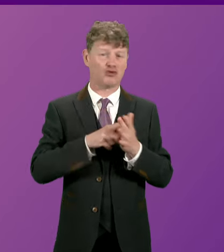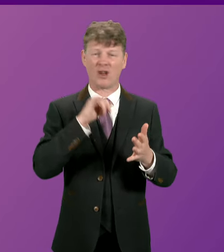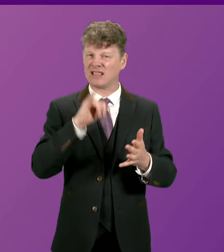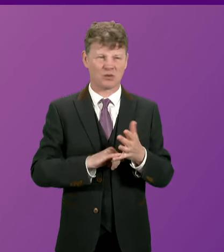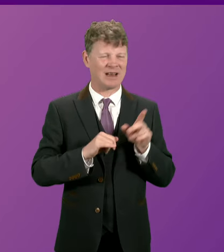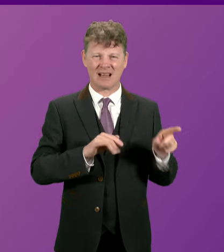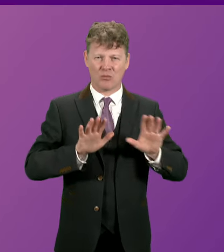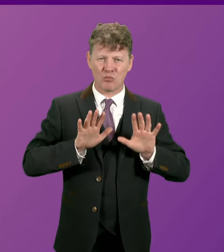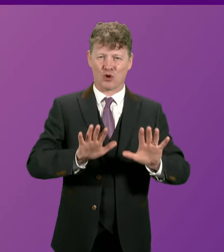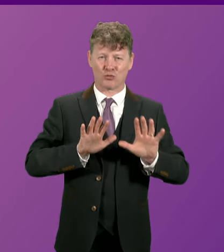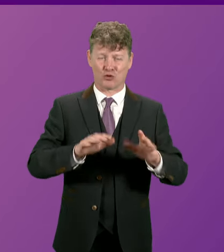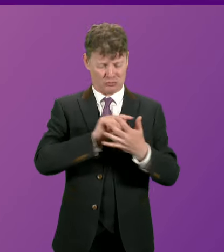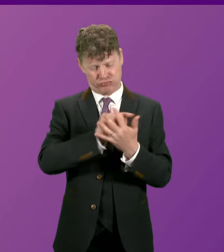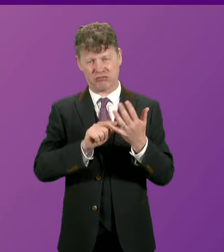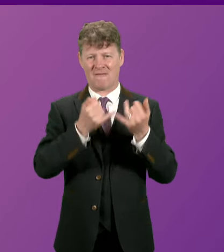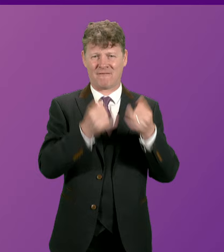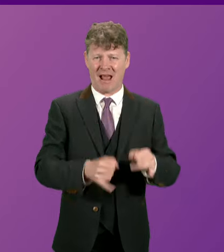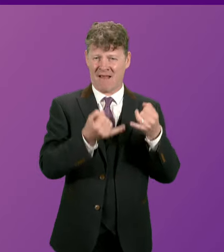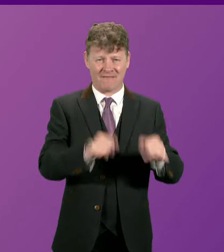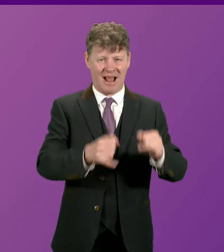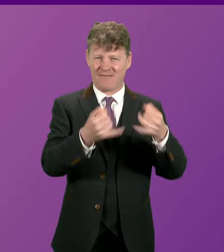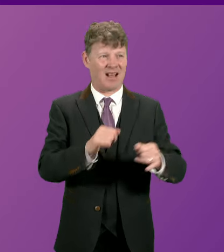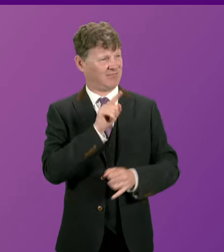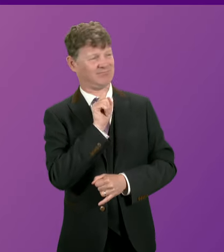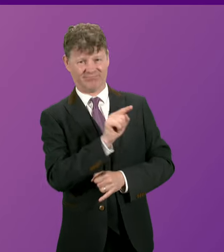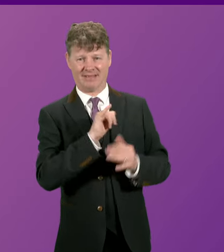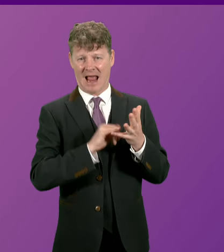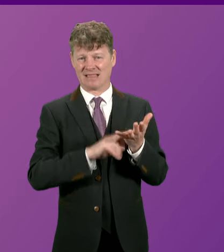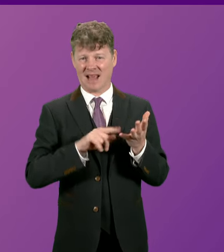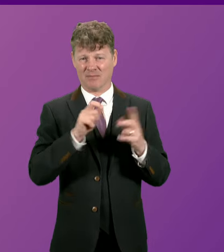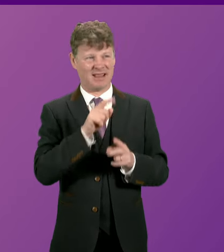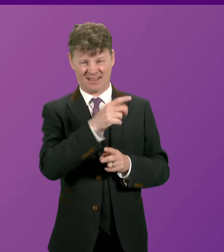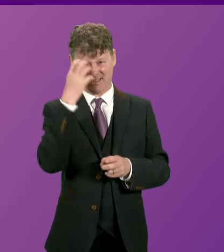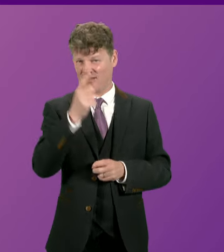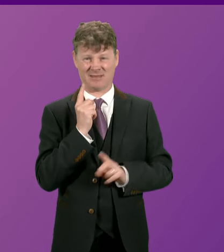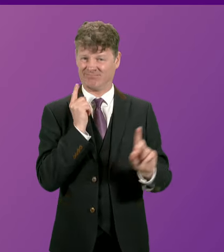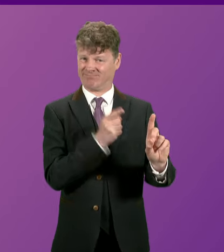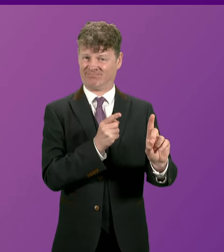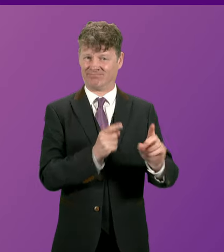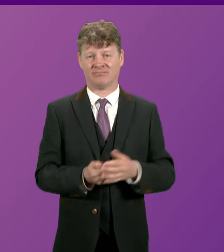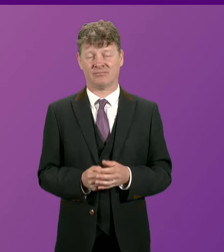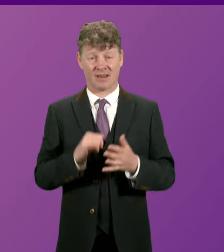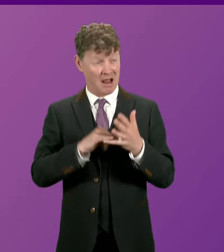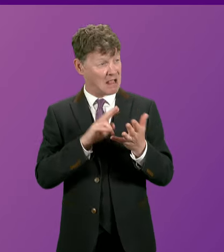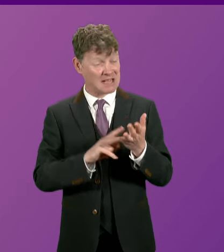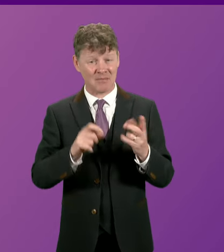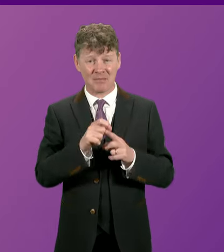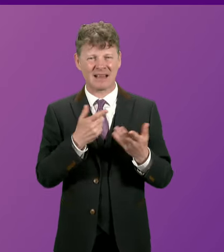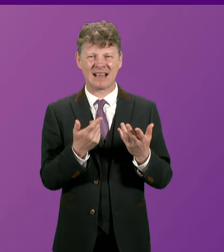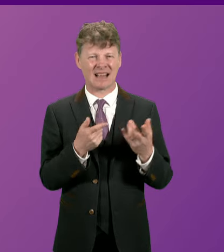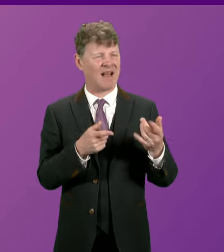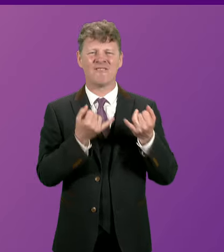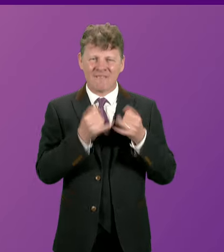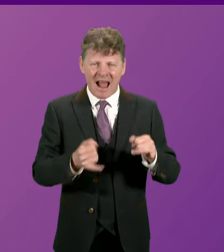of the failures that have defined the SNP's time in office. How on earth will the SNP stop failing